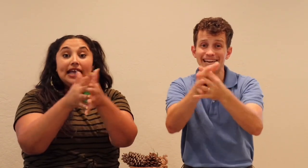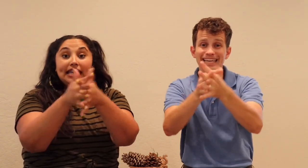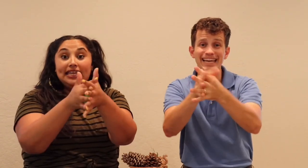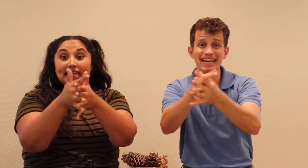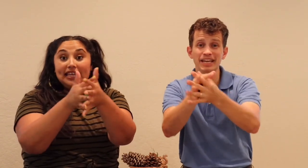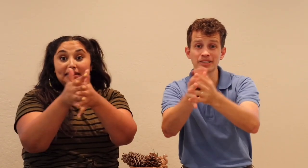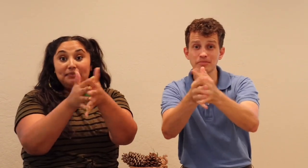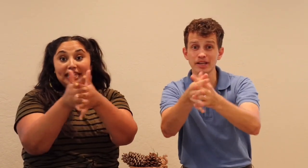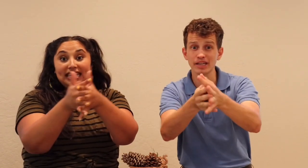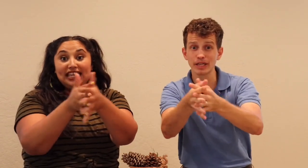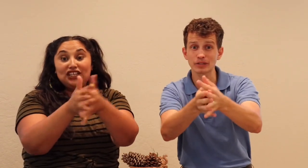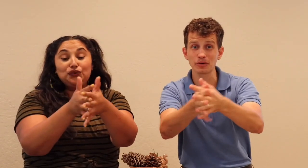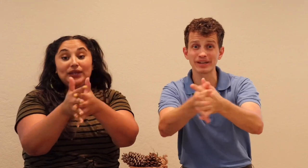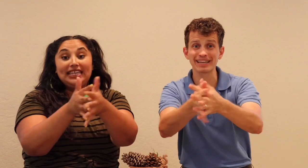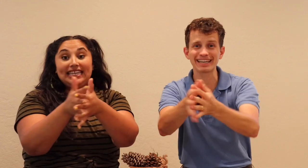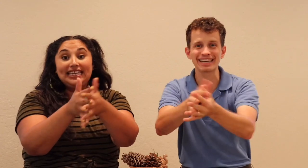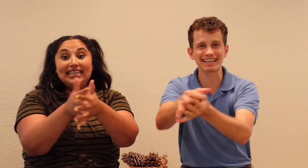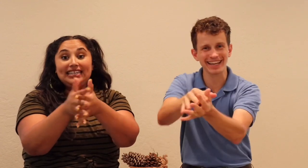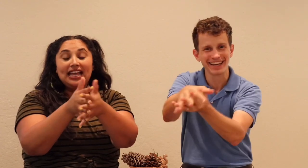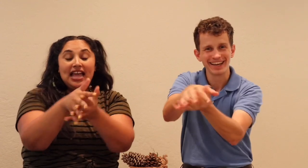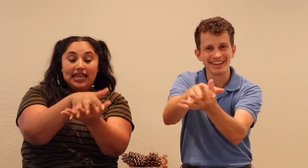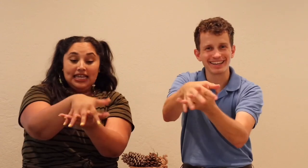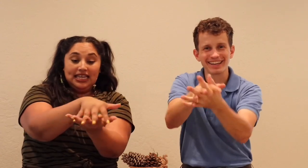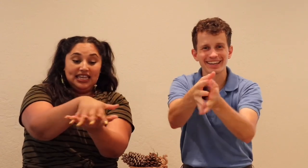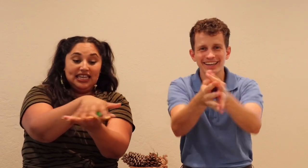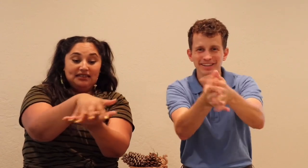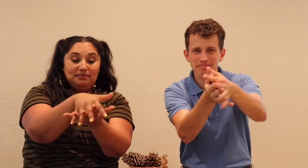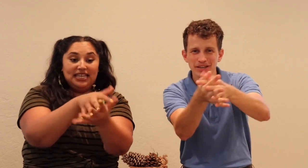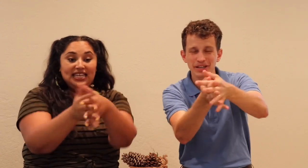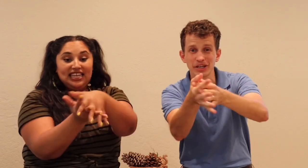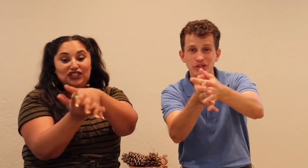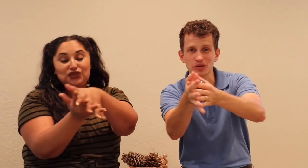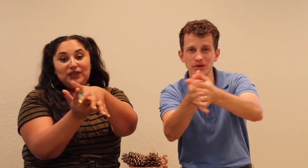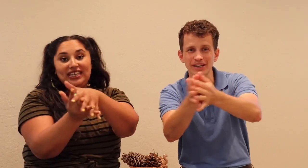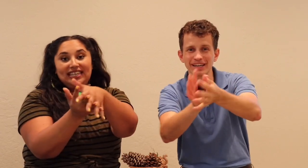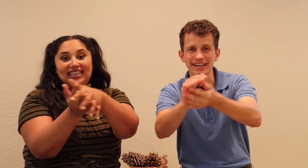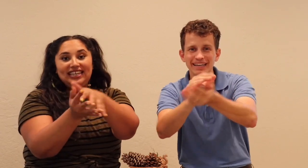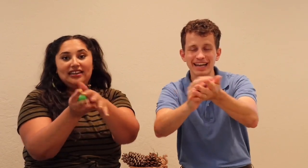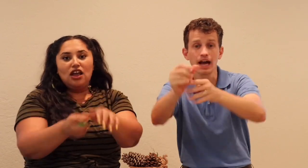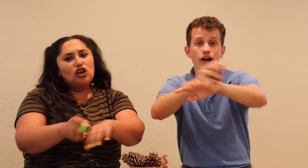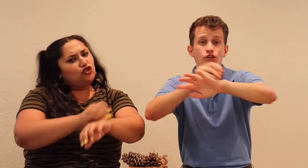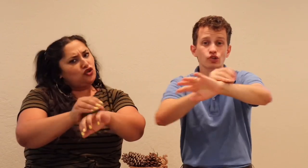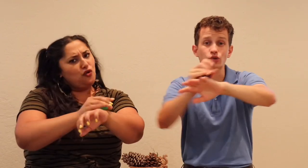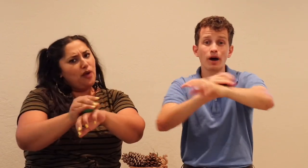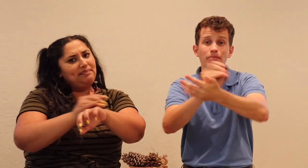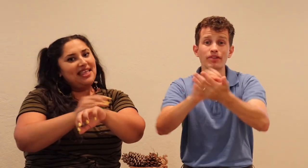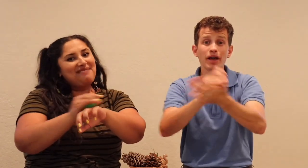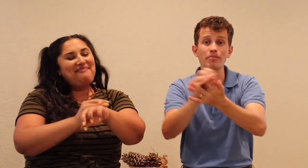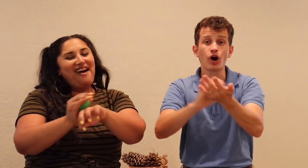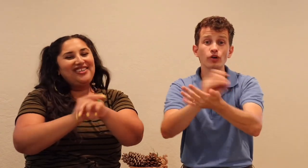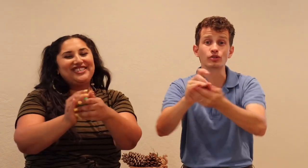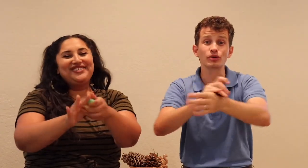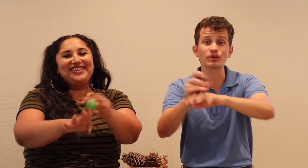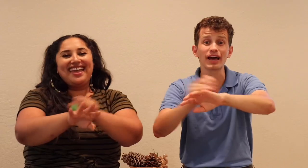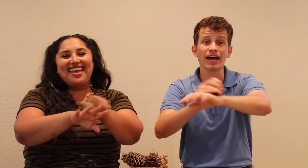In between. In between. Scrub them all together.